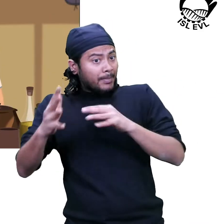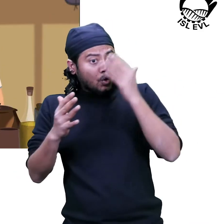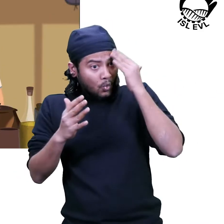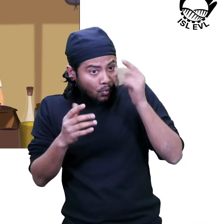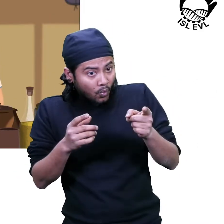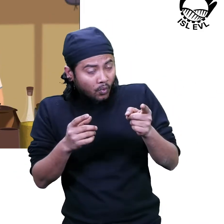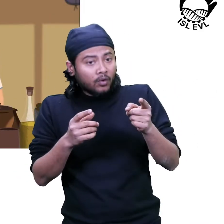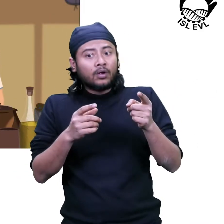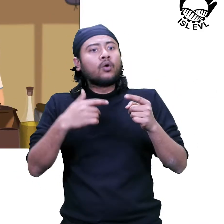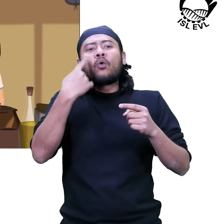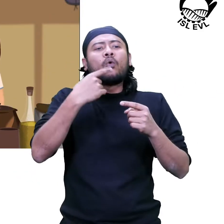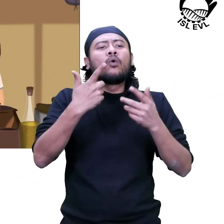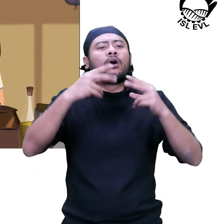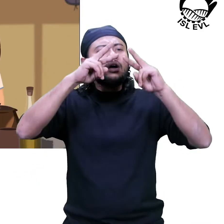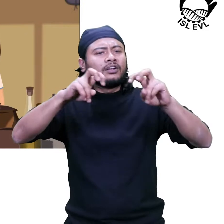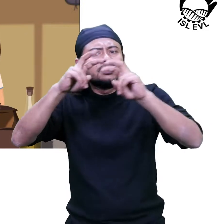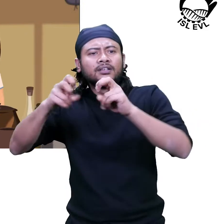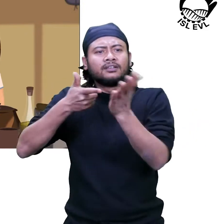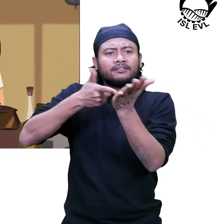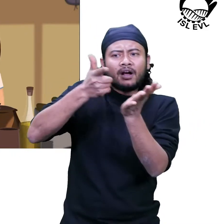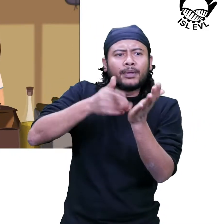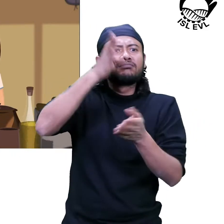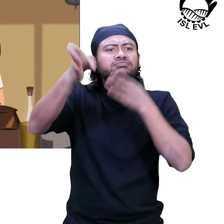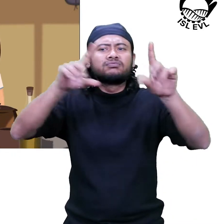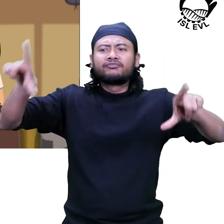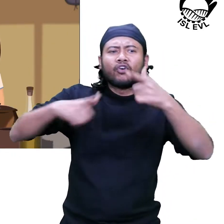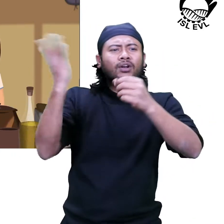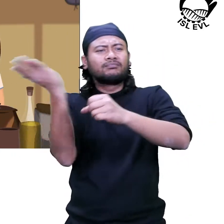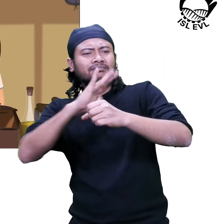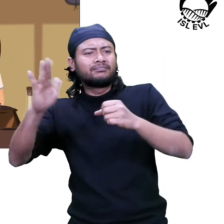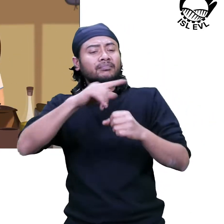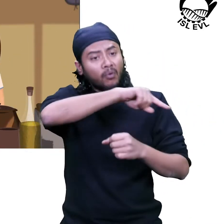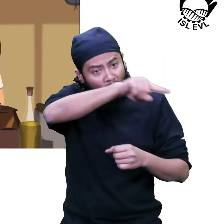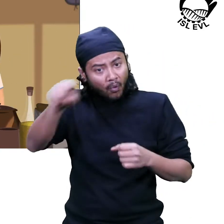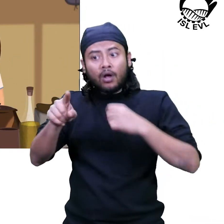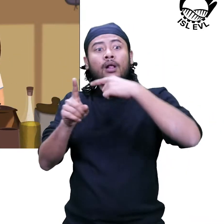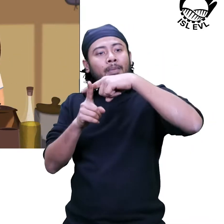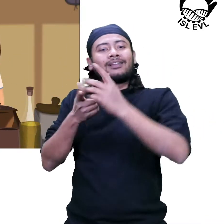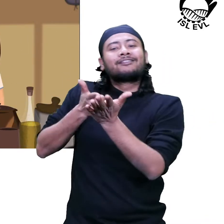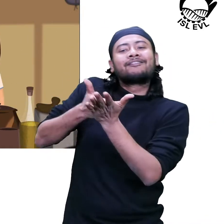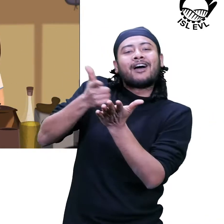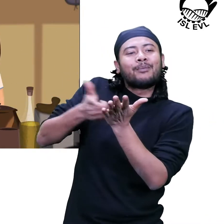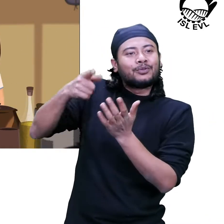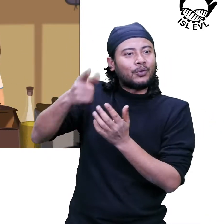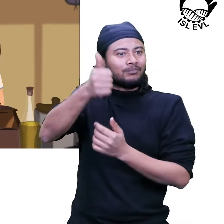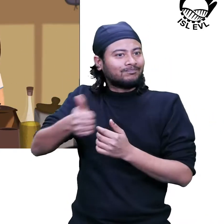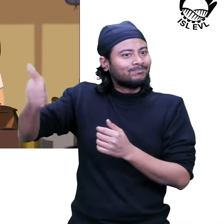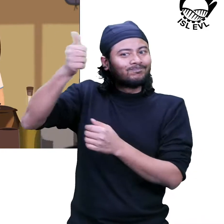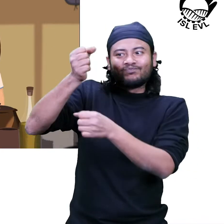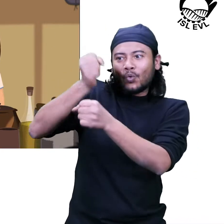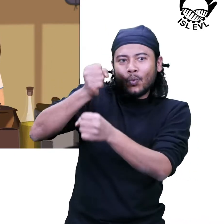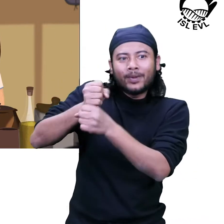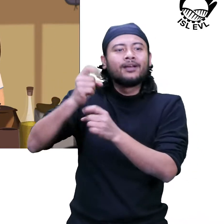Also, members of the local panchayat and NGOs each share what they know. Then the BMC